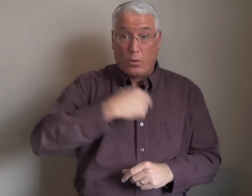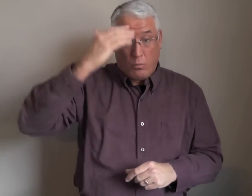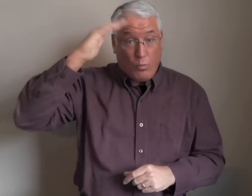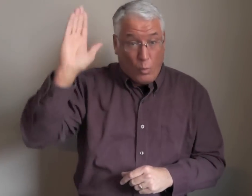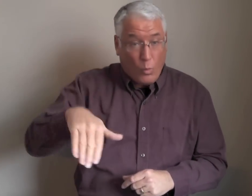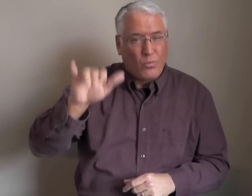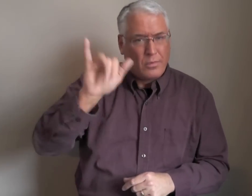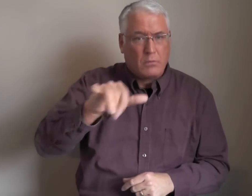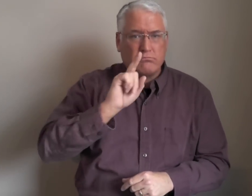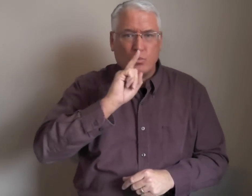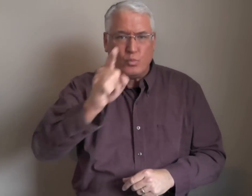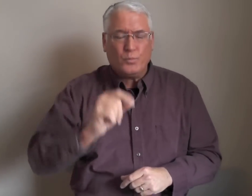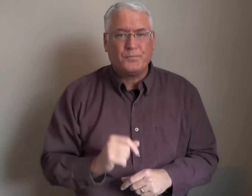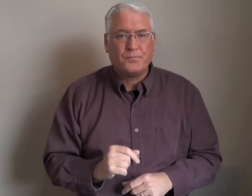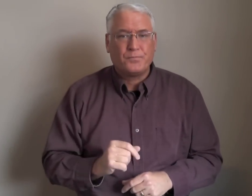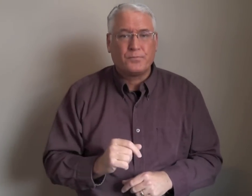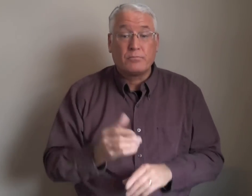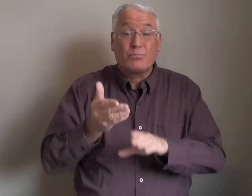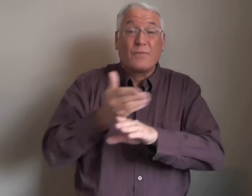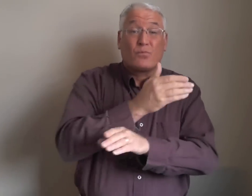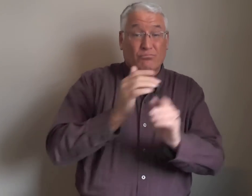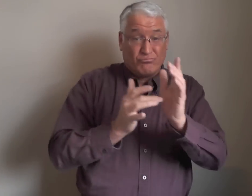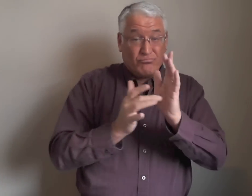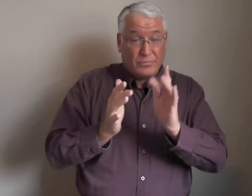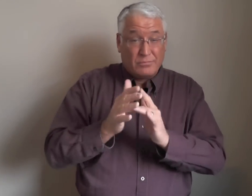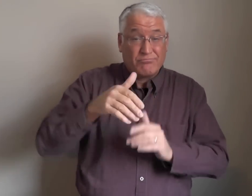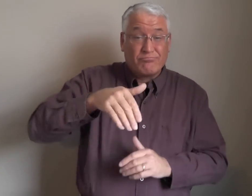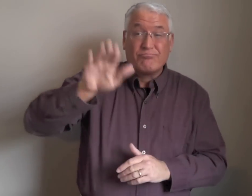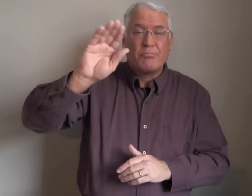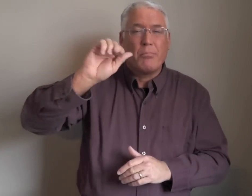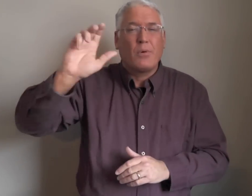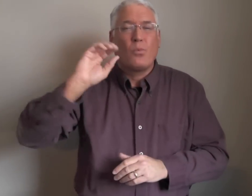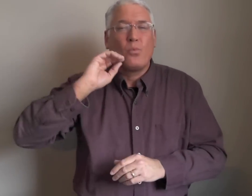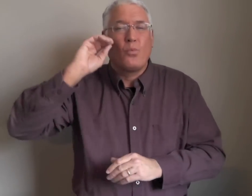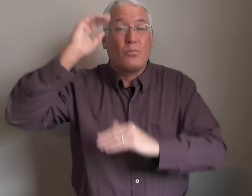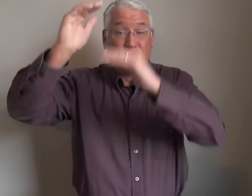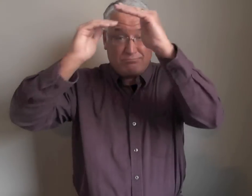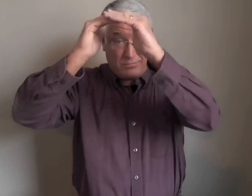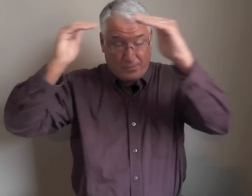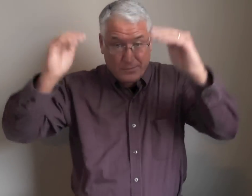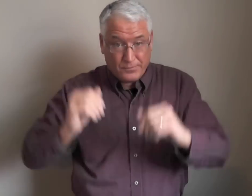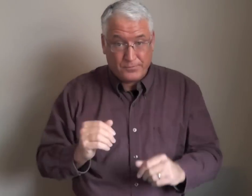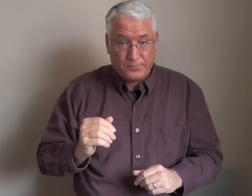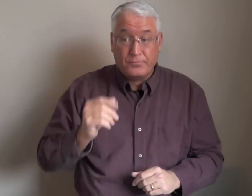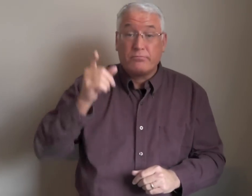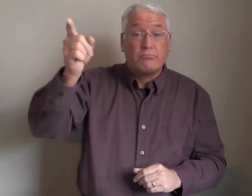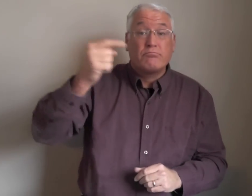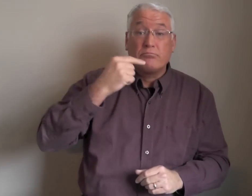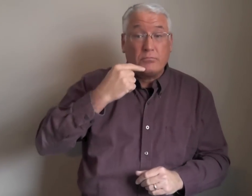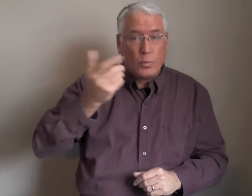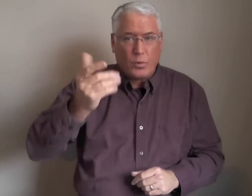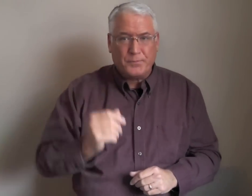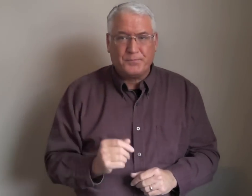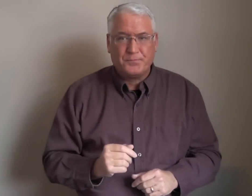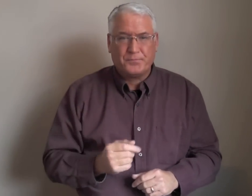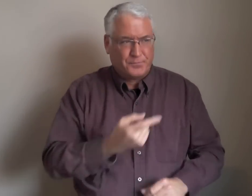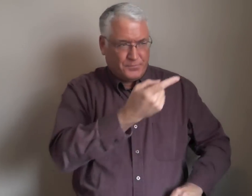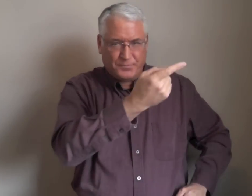We know that this is true. Before Jesus went back home to heaven. What did he say?